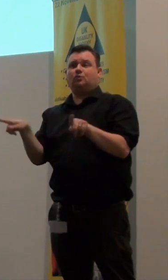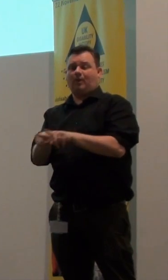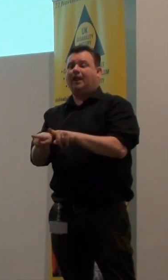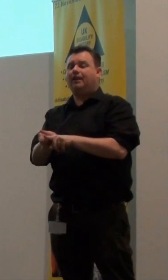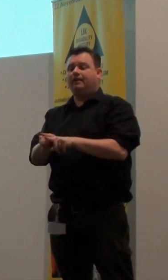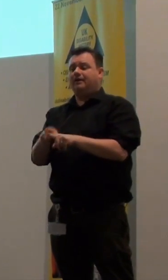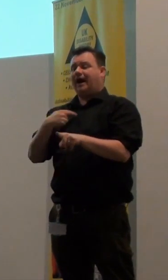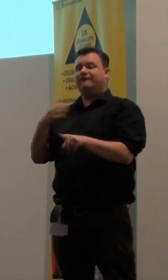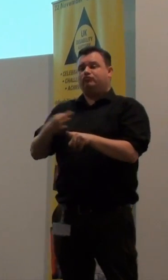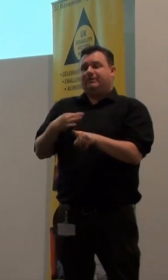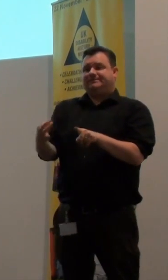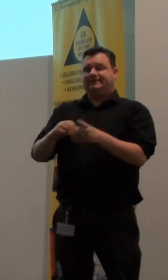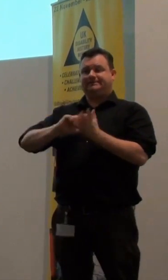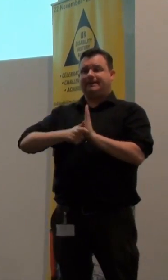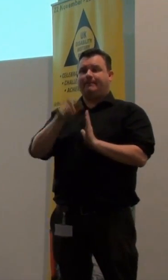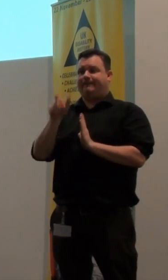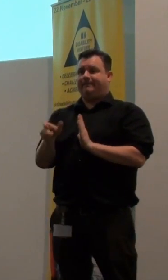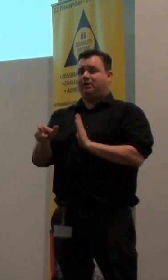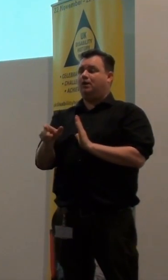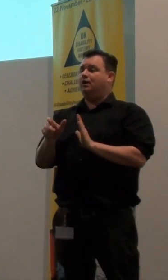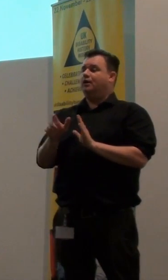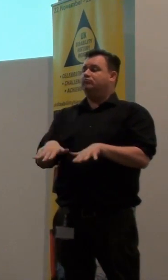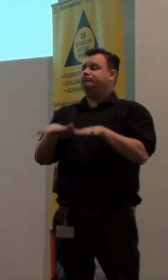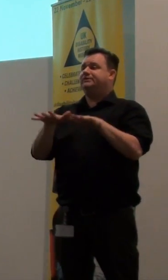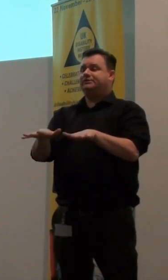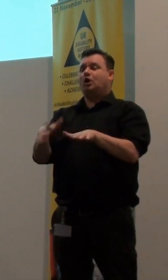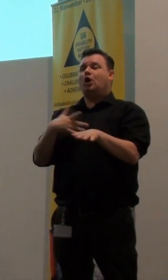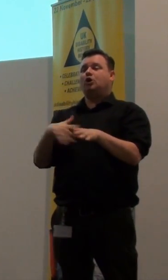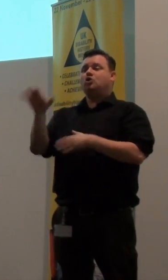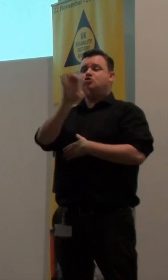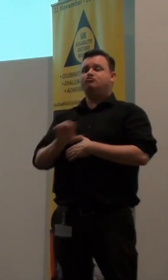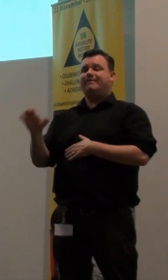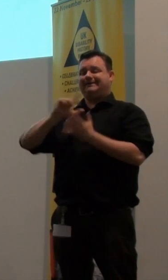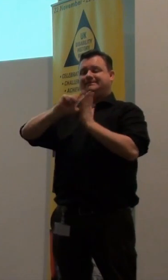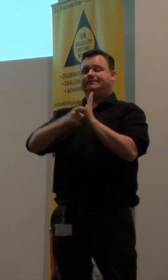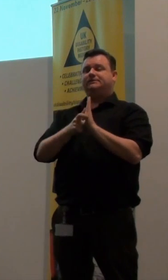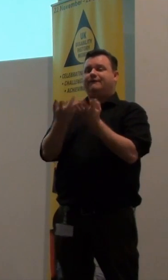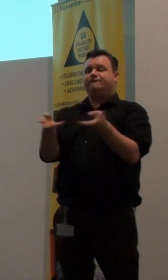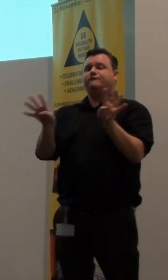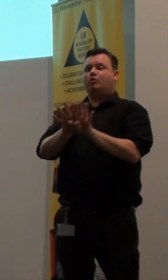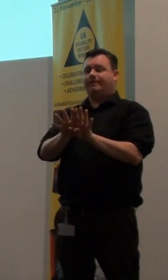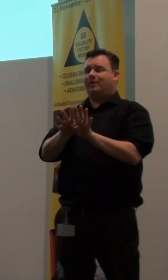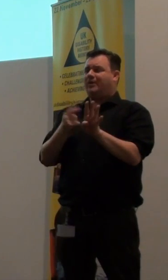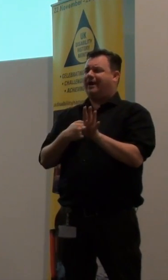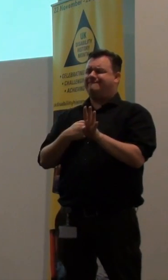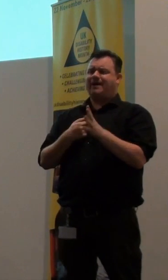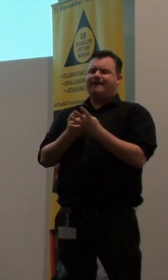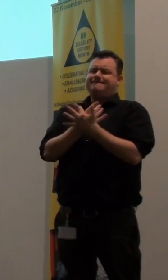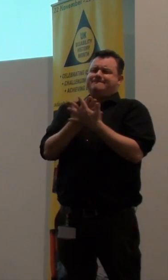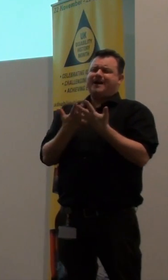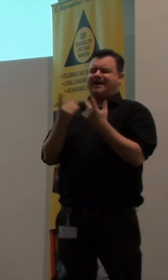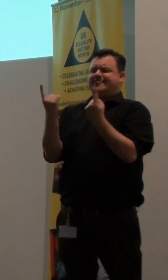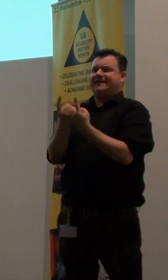represented disabled people in Britain on the European Disability Forum. And we got an amazing amount of things out of Europe.